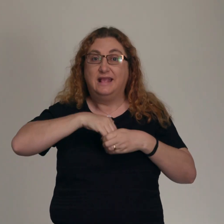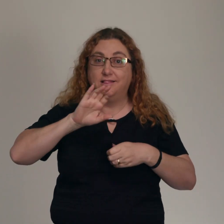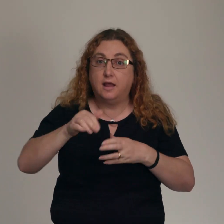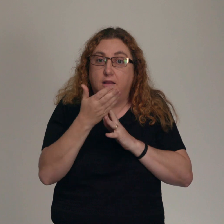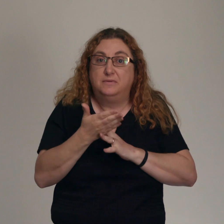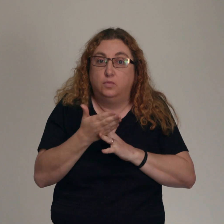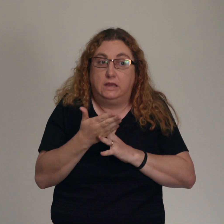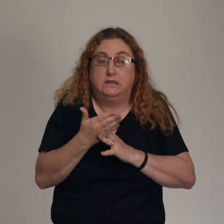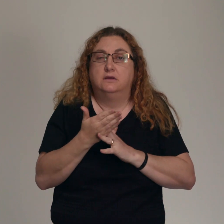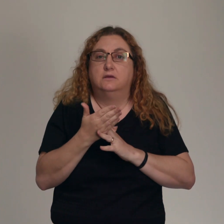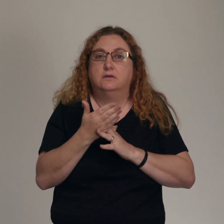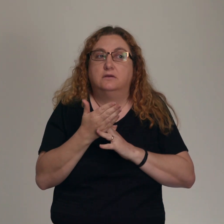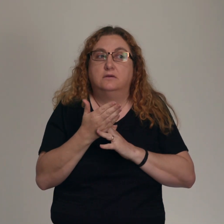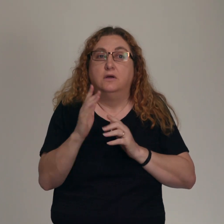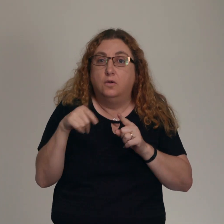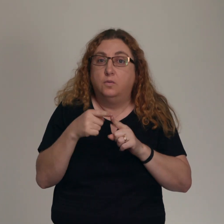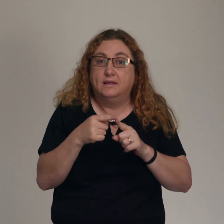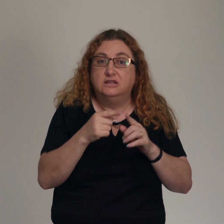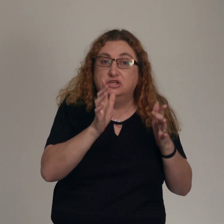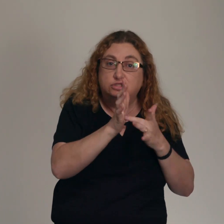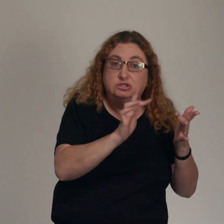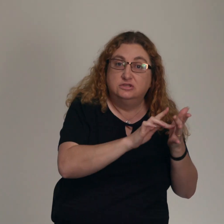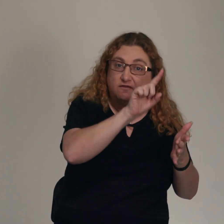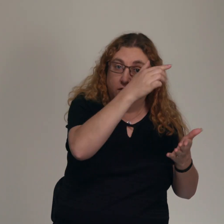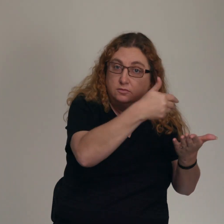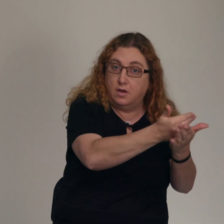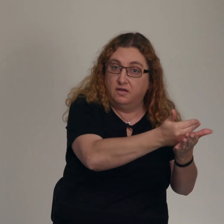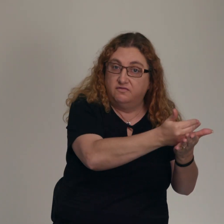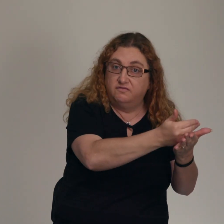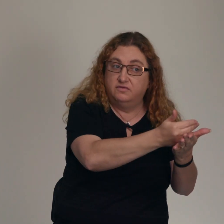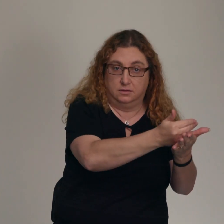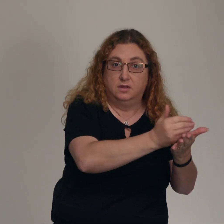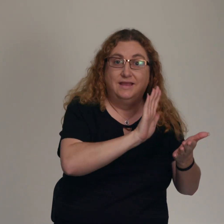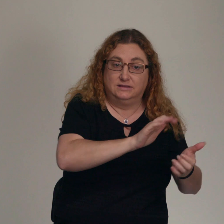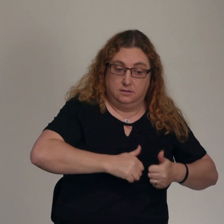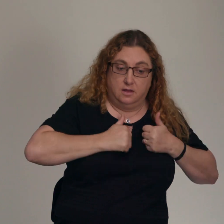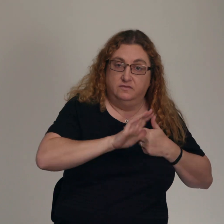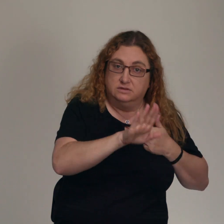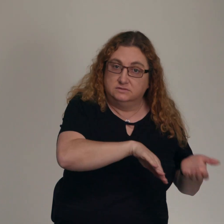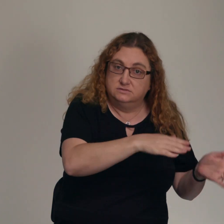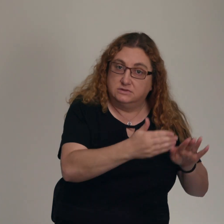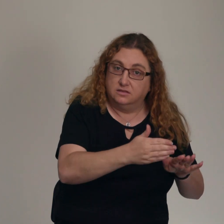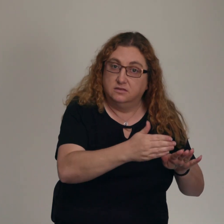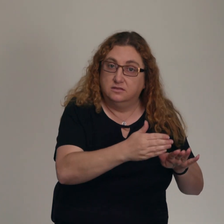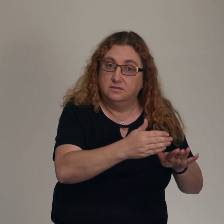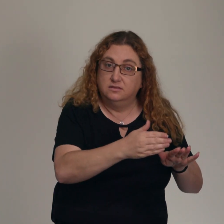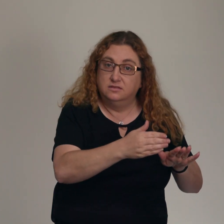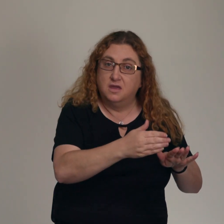are living in-between when Jesus first came in His life, His death, His ministry, and when He's going to be coming